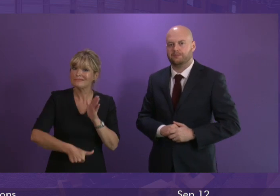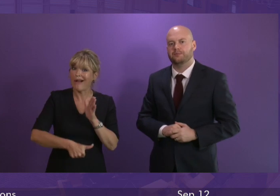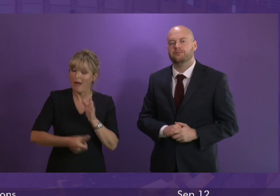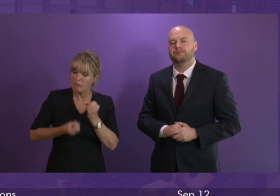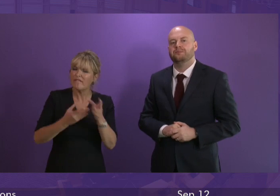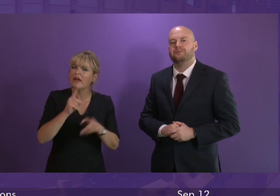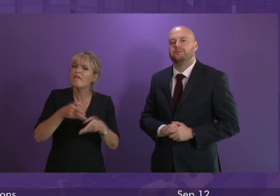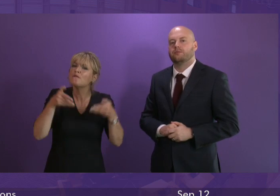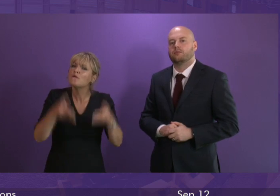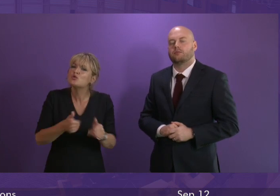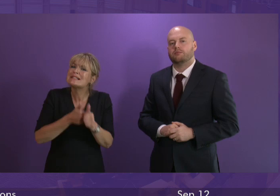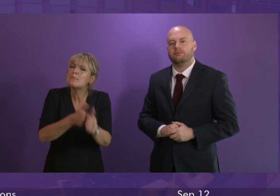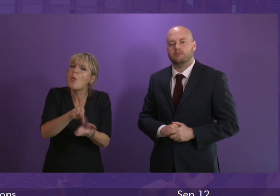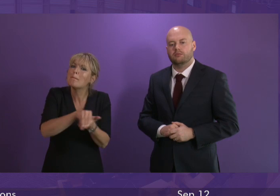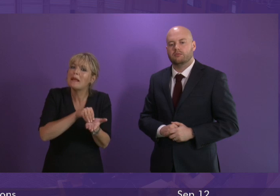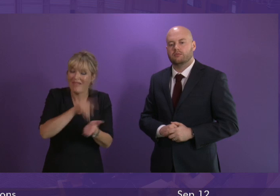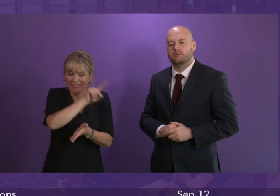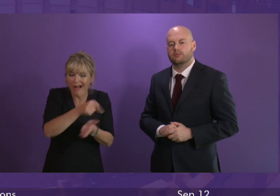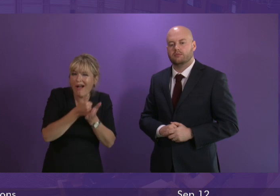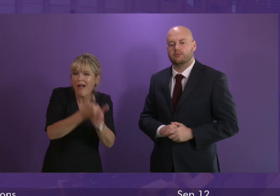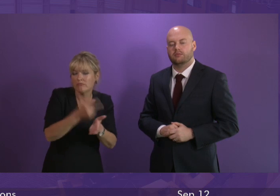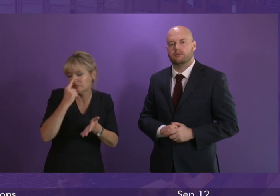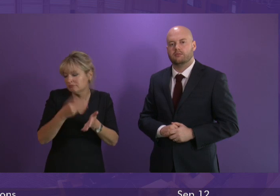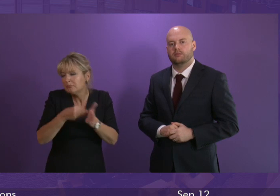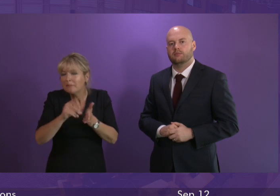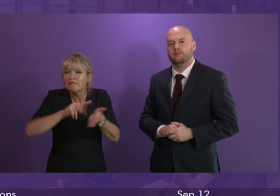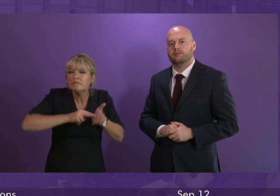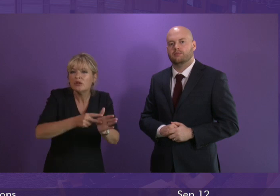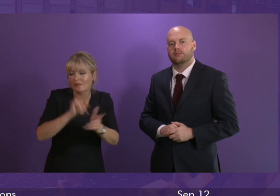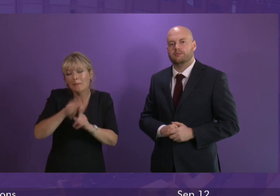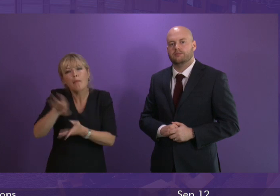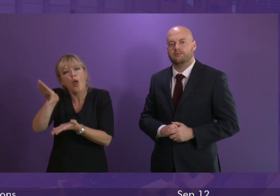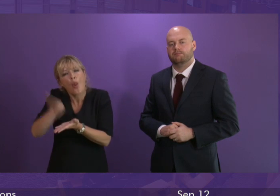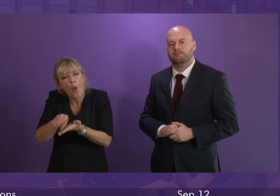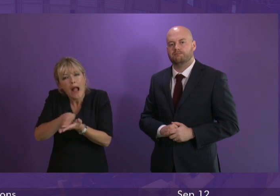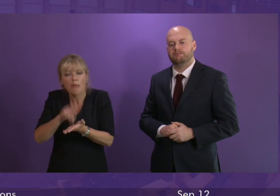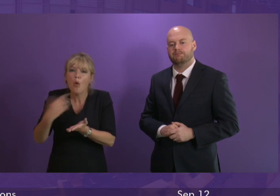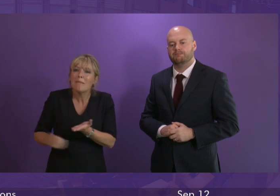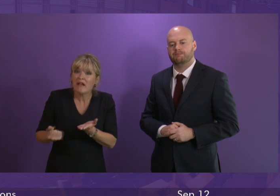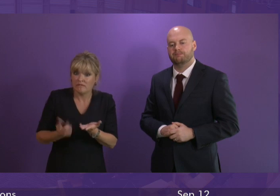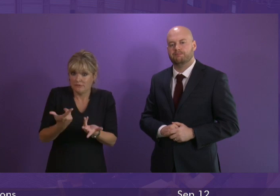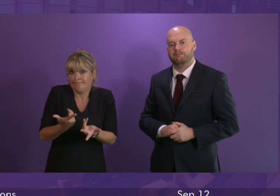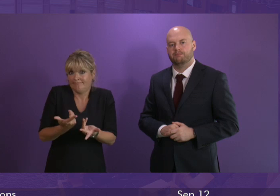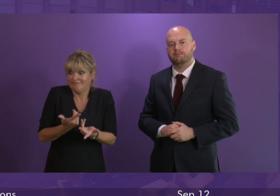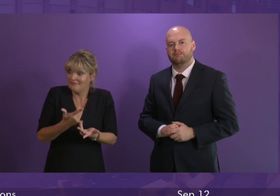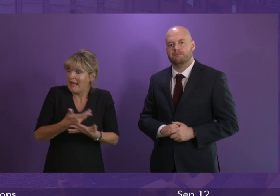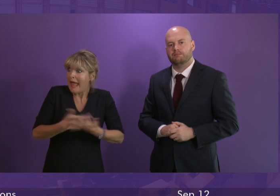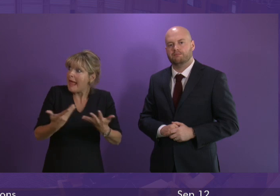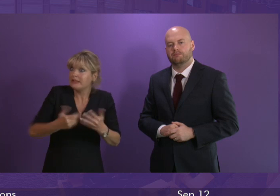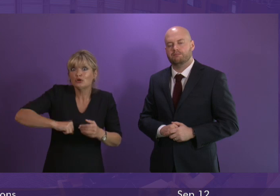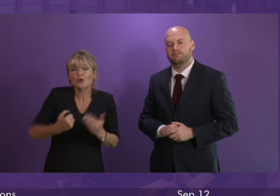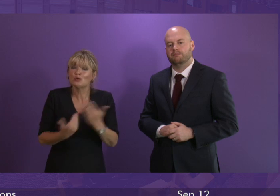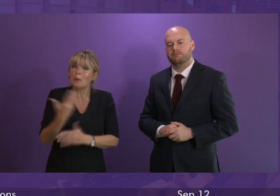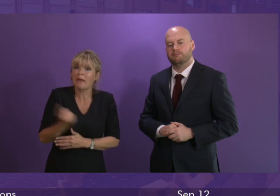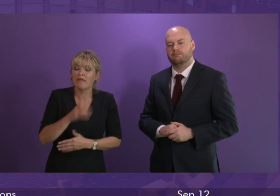payments this will provide much needed help with the costs of arranging a funeral for people on low income benefits as with all of the Scottish benefits